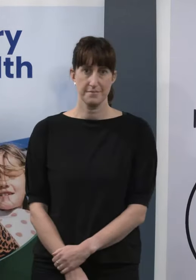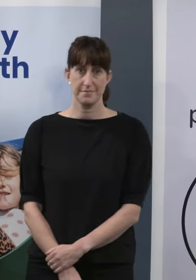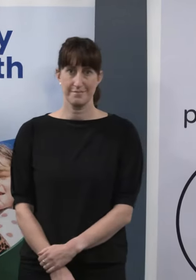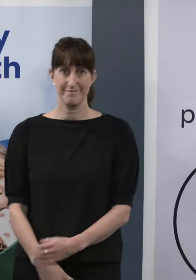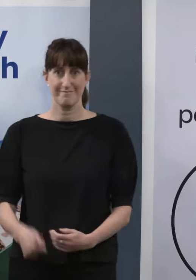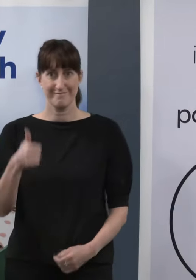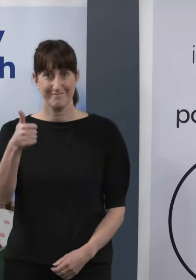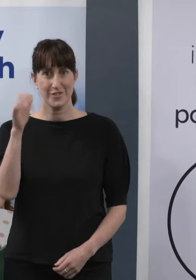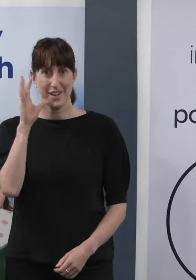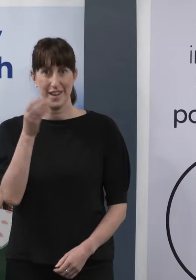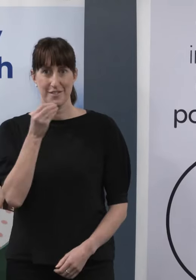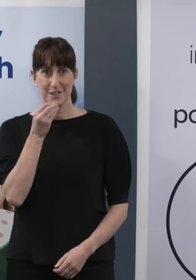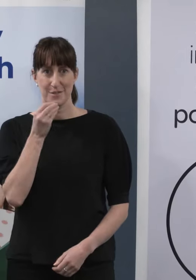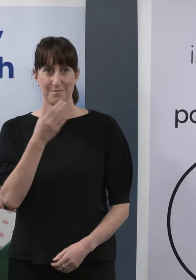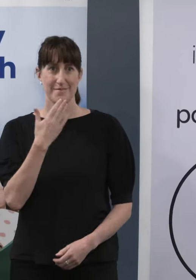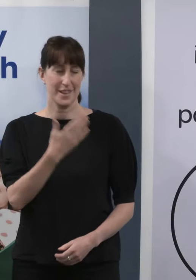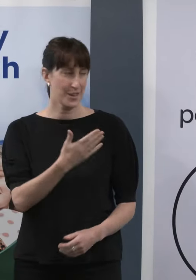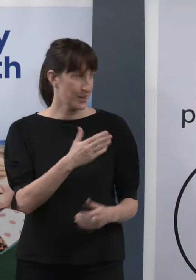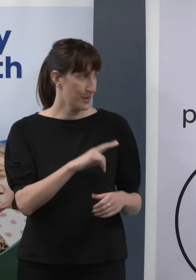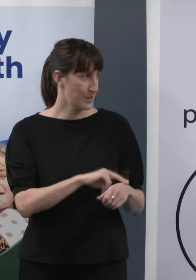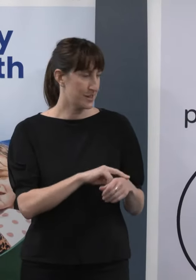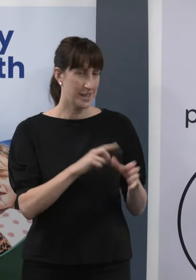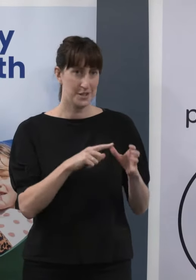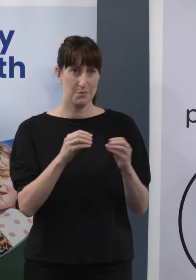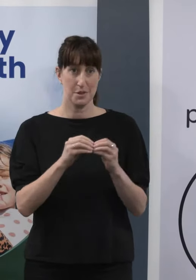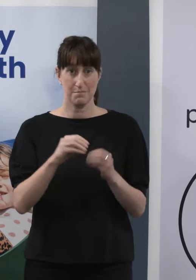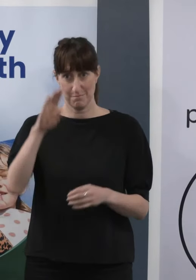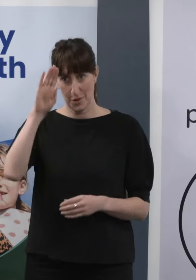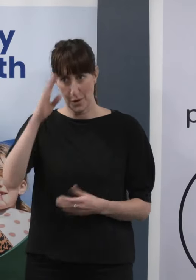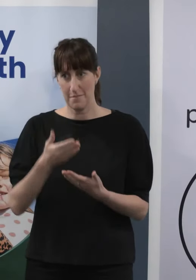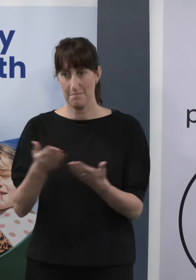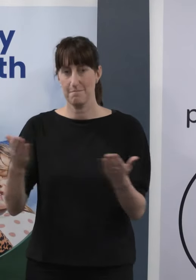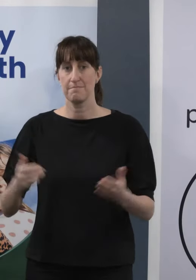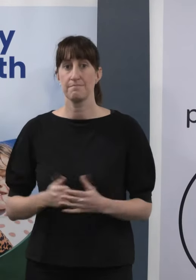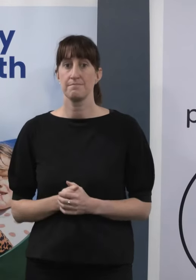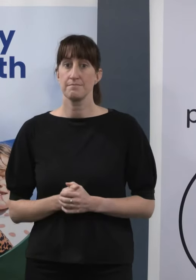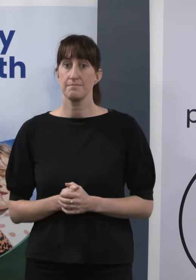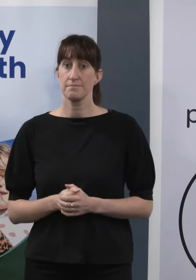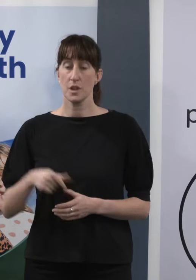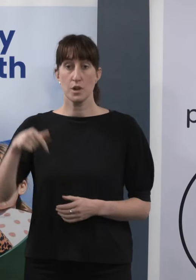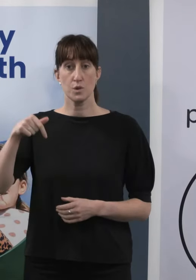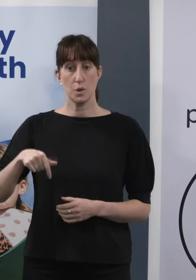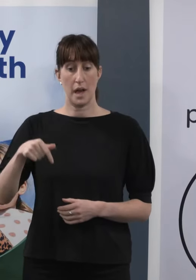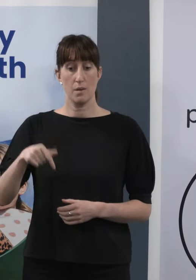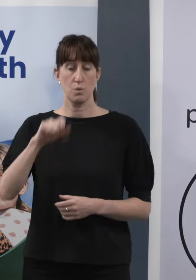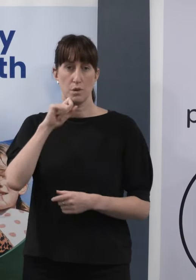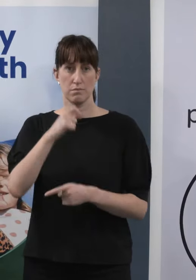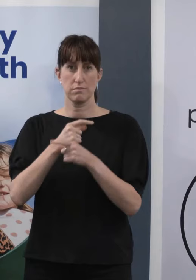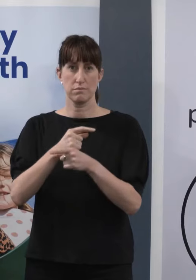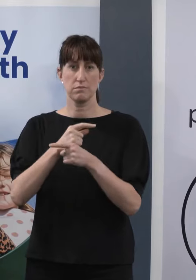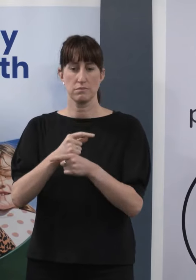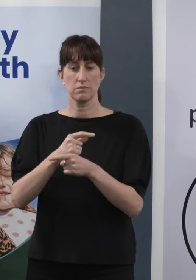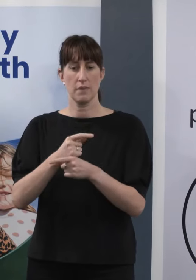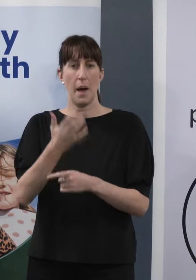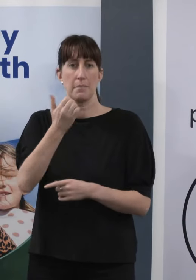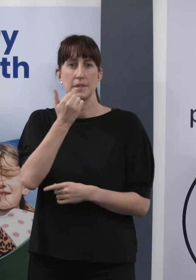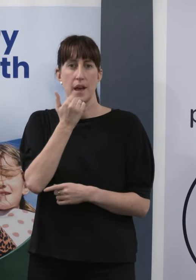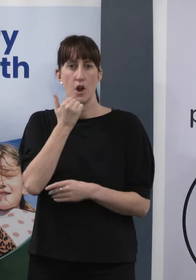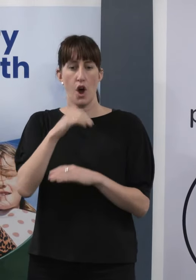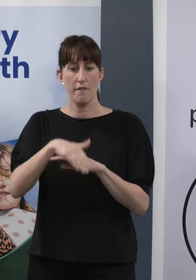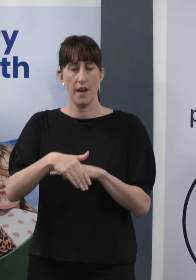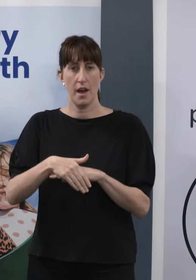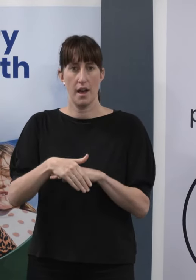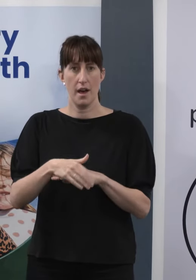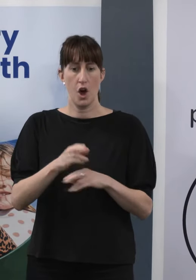Good afternoon. Thank you, Dr Bloomfield. Kia ora tatou. Today I'm providing an update on our hospitalisation data around New Zealand,